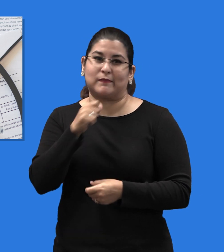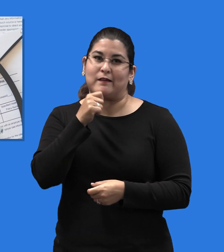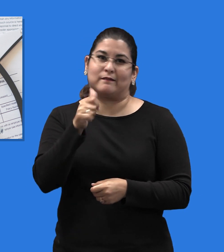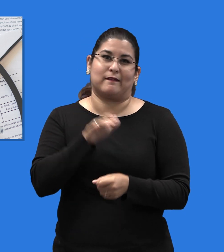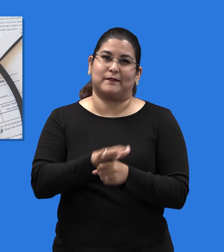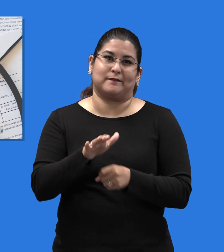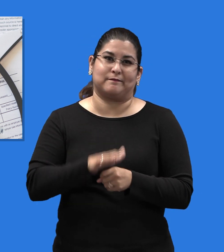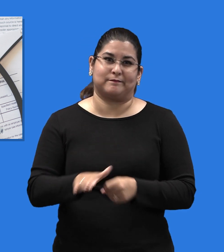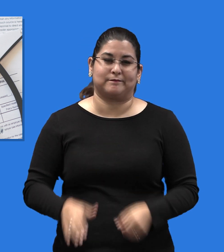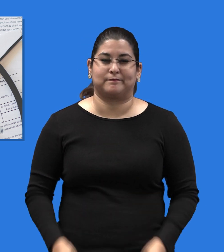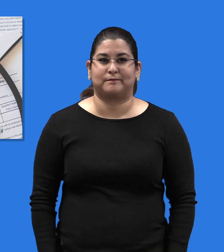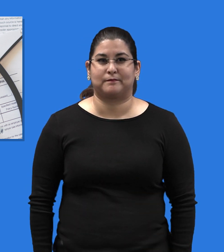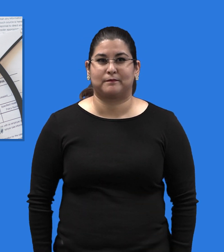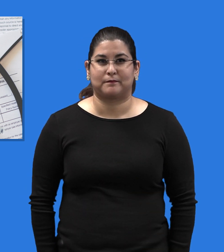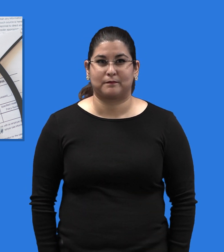integrated into primary health care.